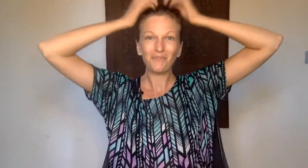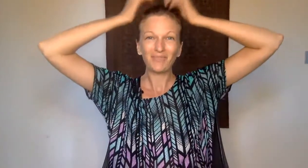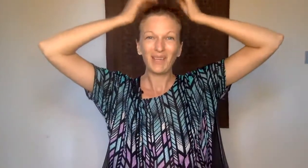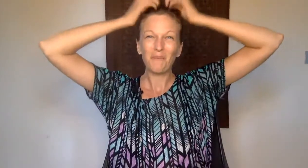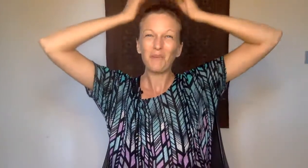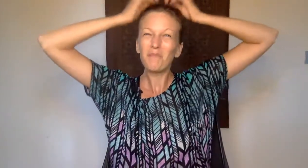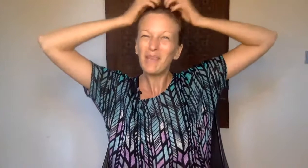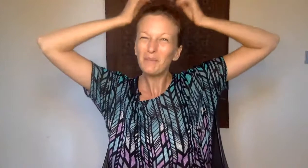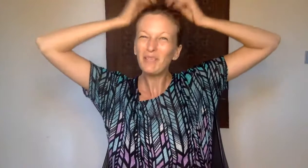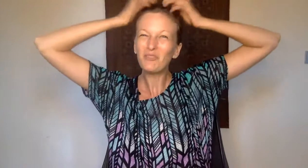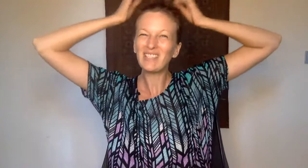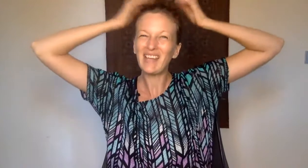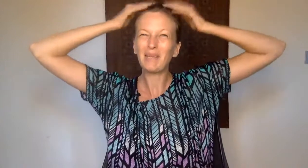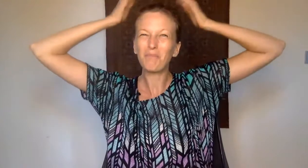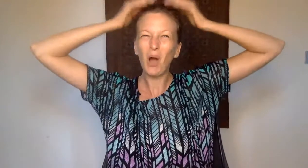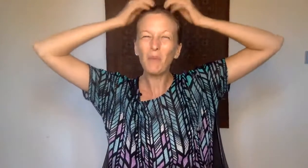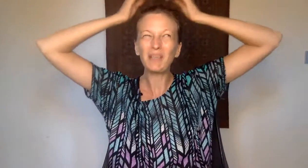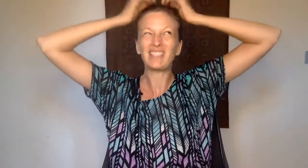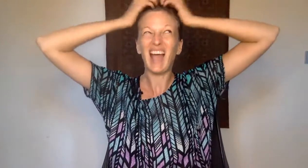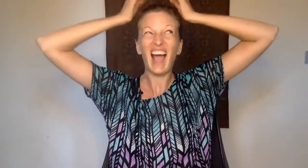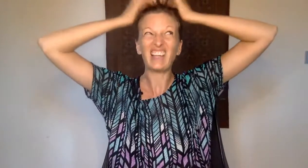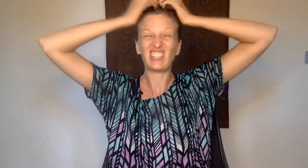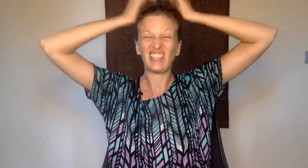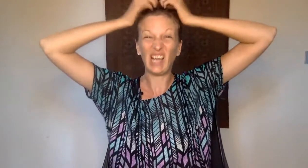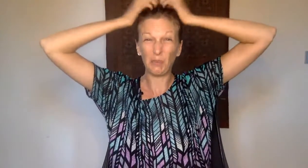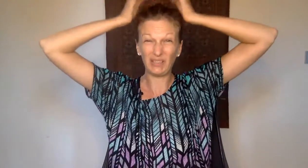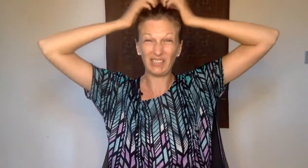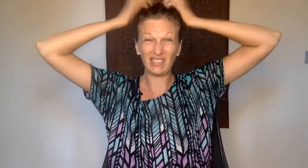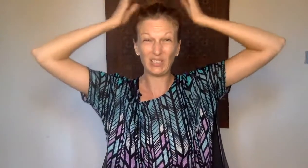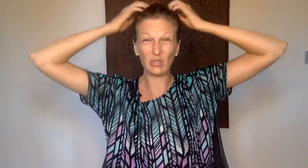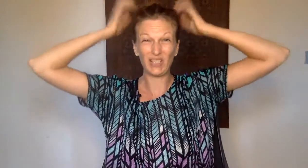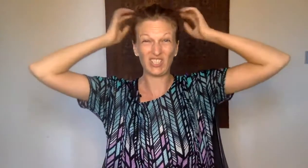But maybe resenting Bob isn't actually helping this situation.